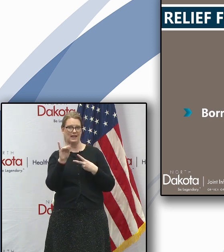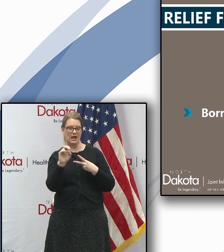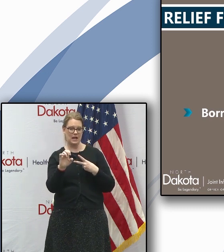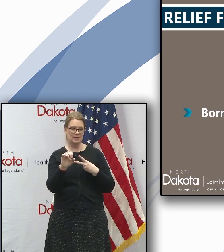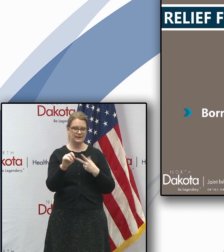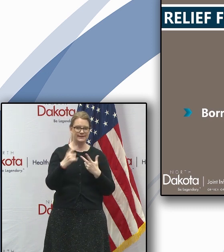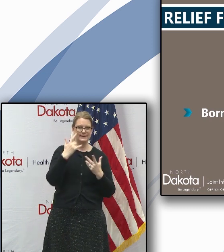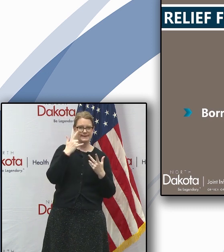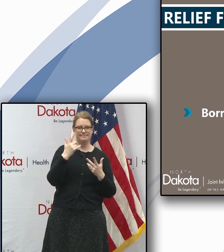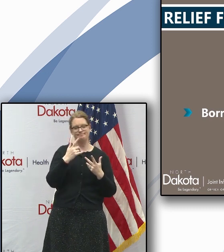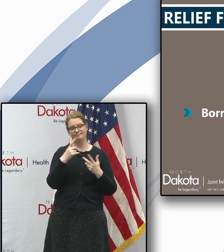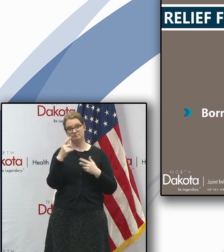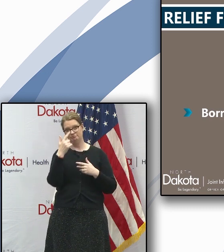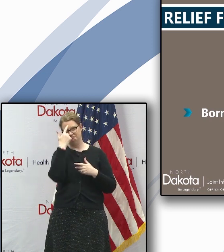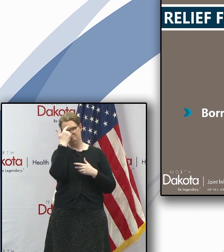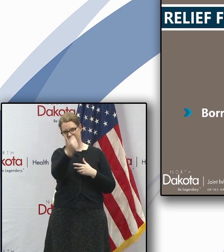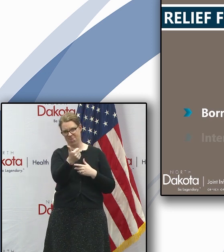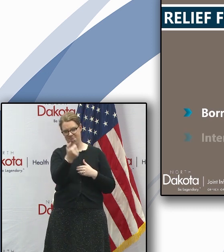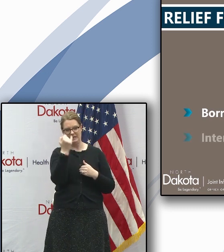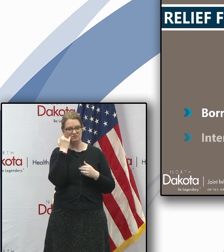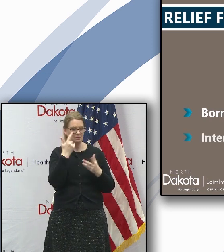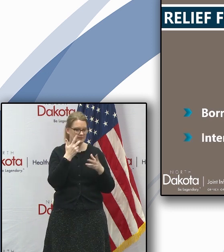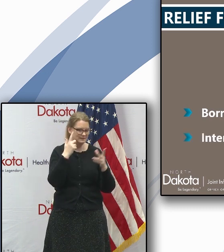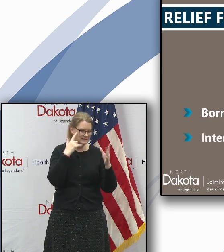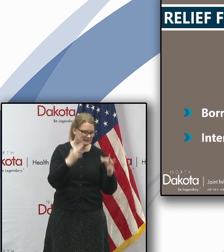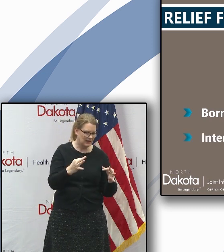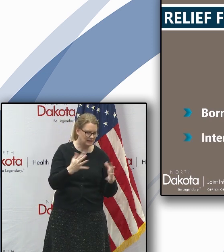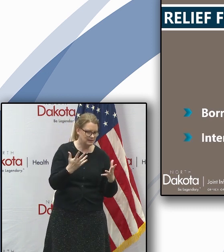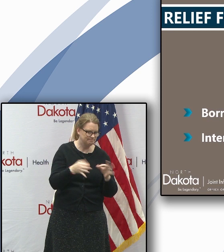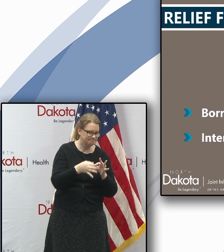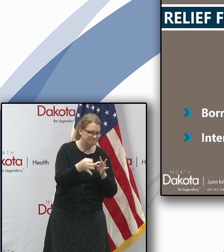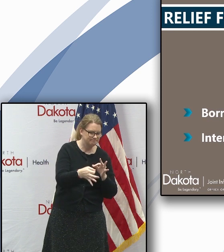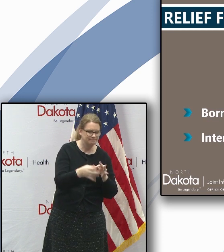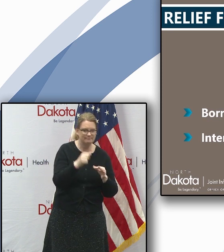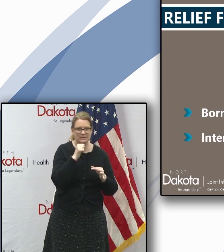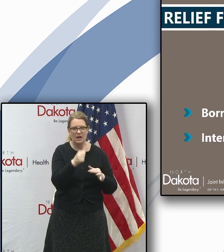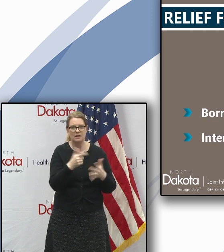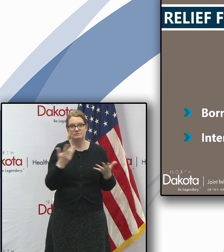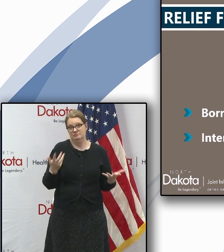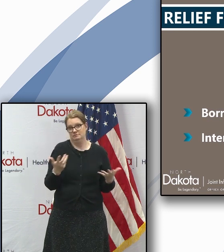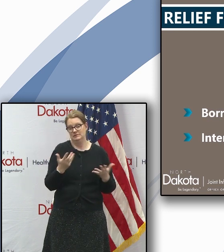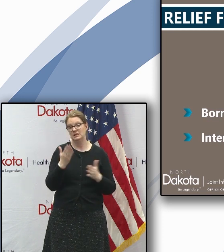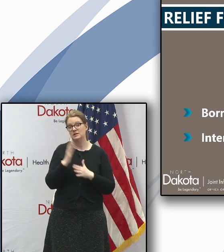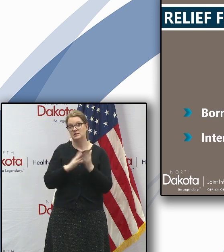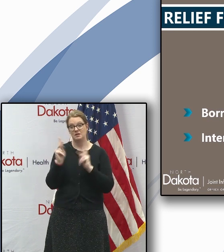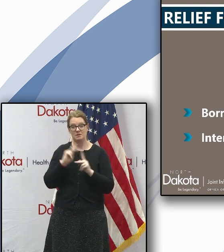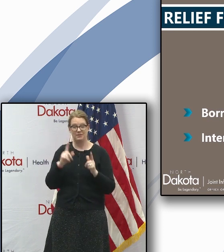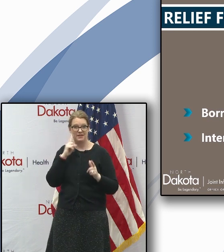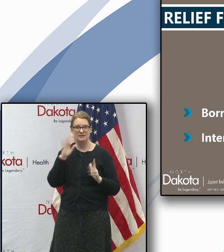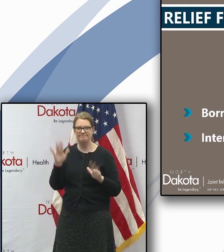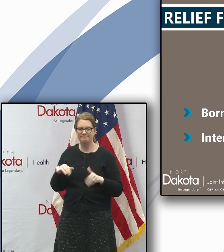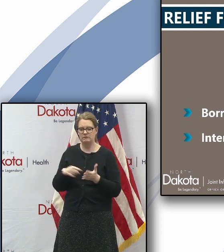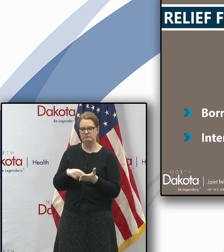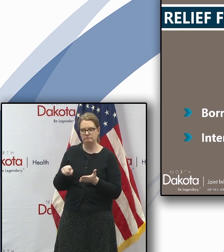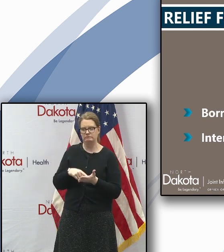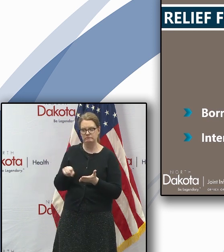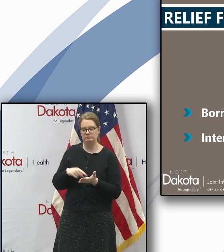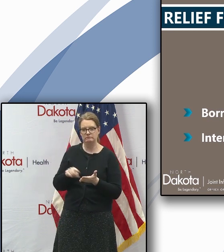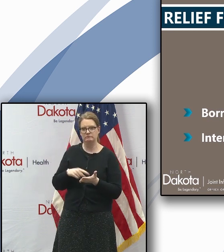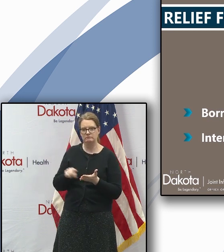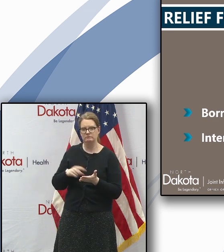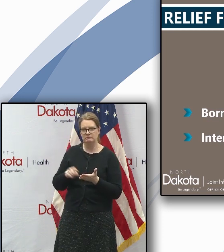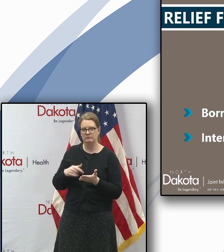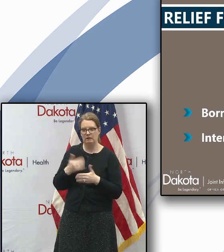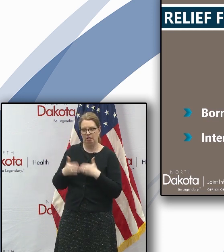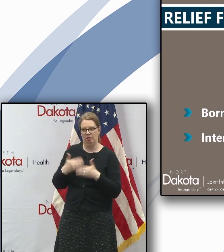if it's the right time for them to move or not because some people may be in a position where they want to keep paying and get their student loan paid for